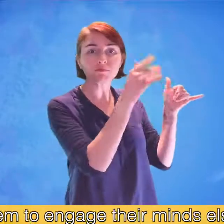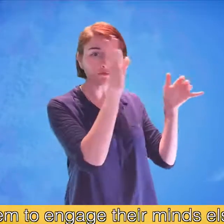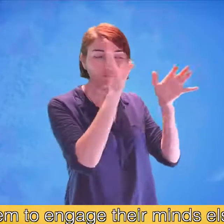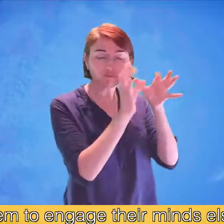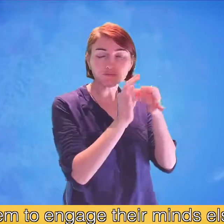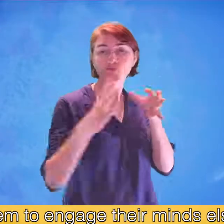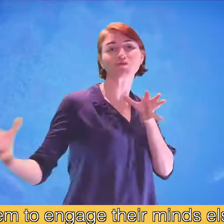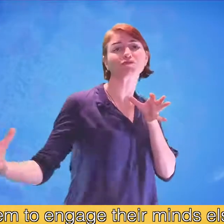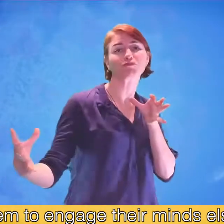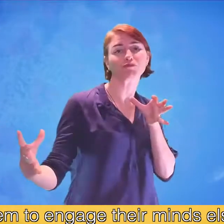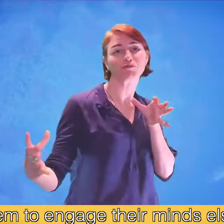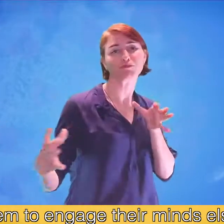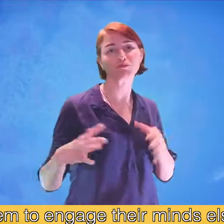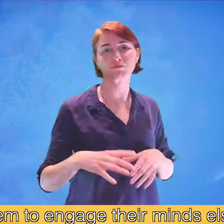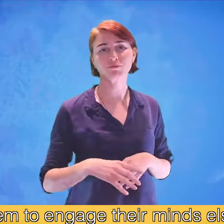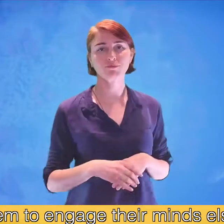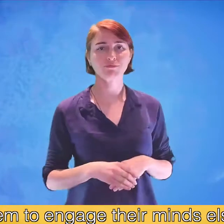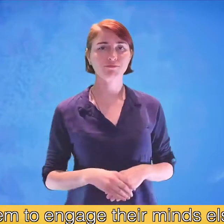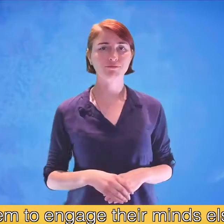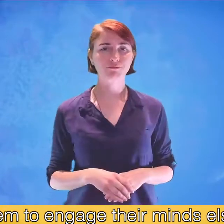them to engage their minds elsewhere.